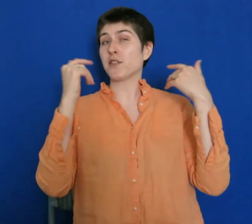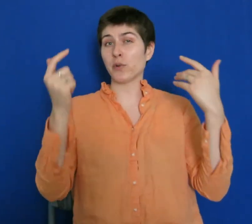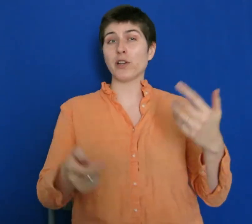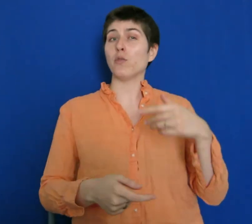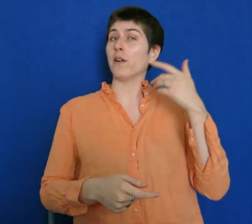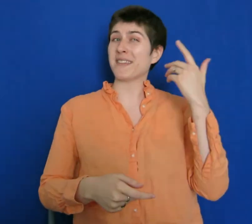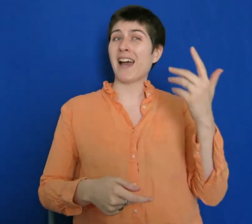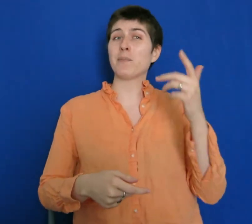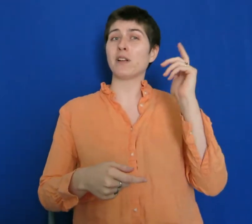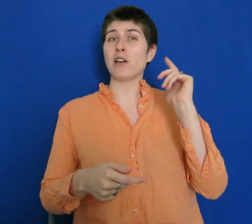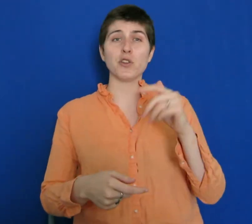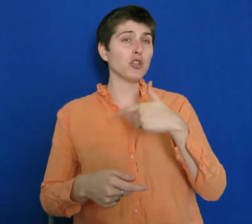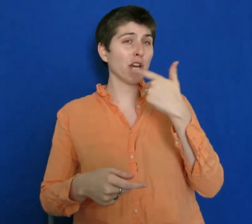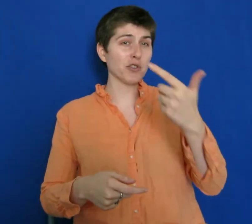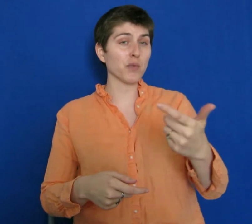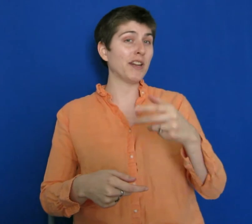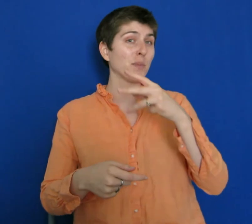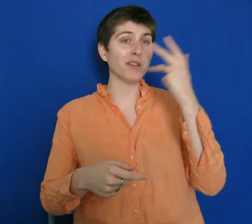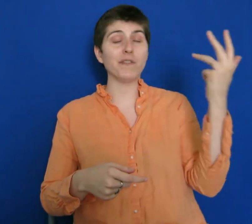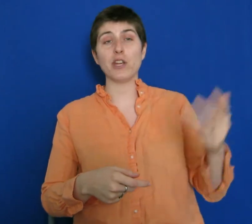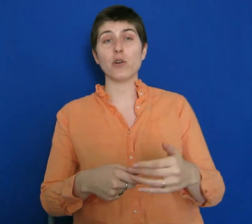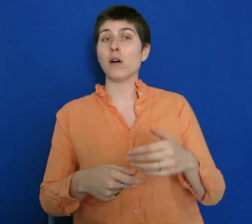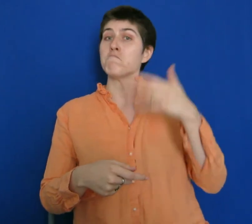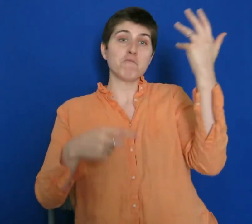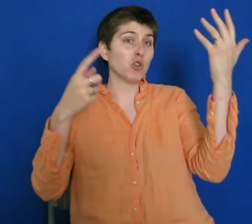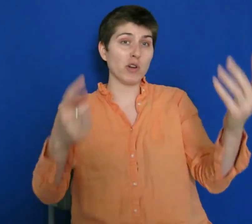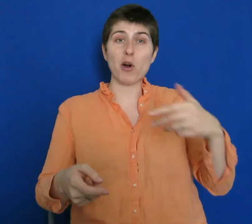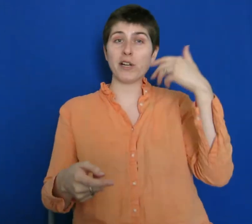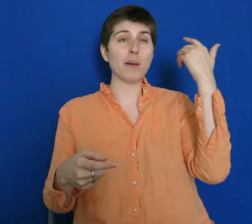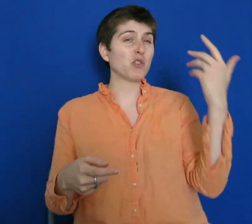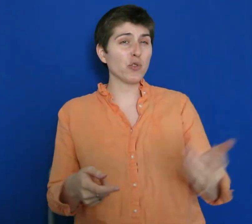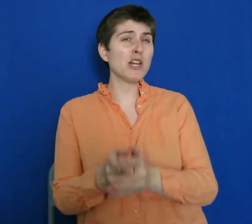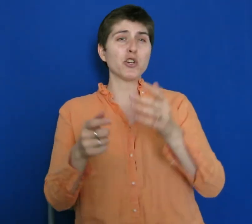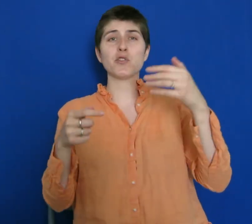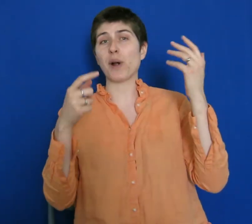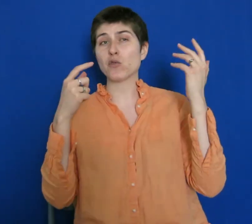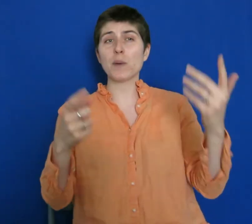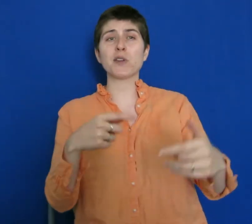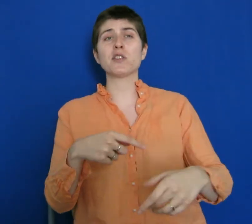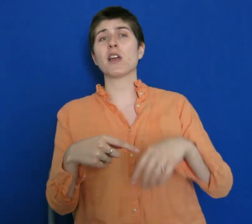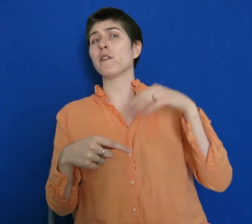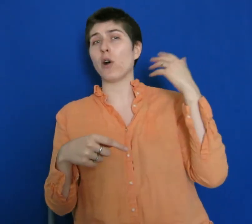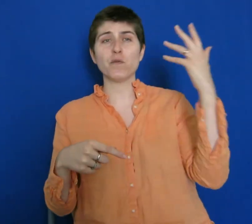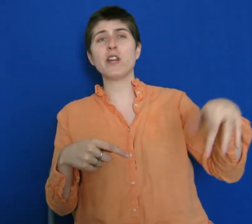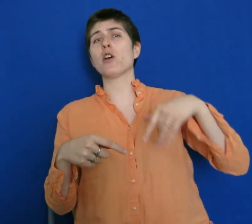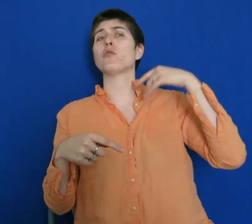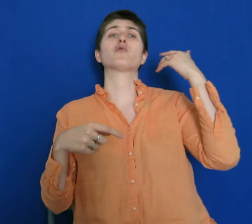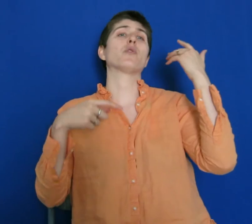that's a really good one. It's an app that allows you to share your screen as part of a video call. You can join a party line with strangers, browse websites together, watch videos, scroll